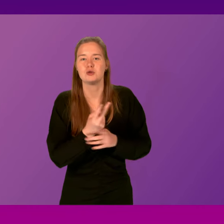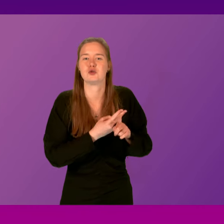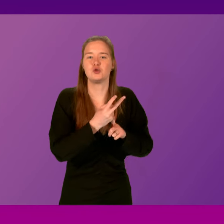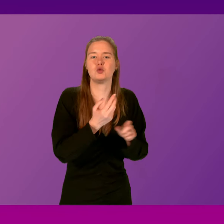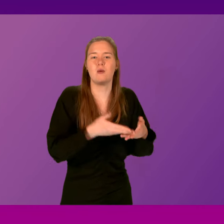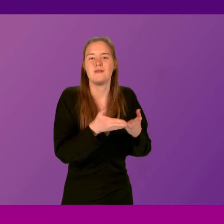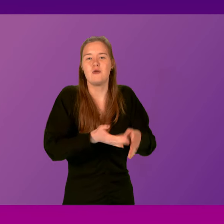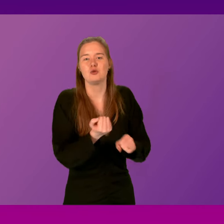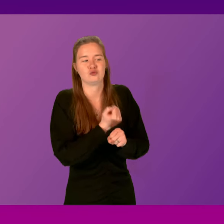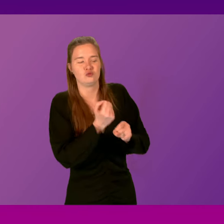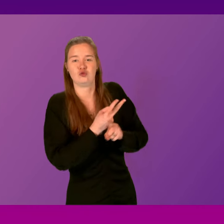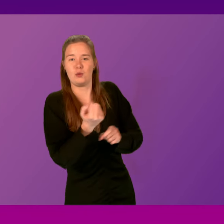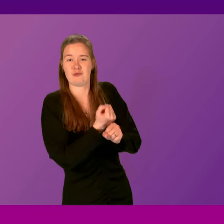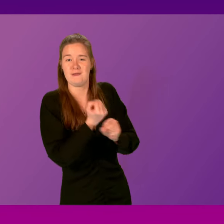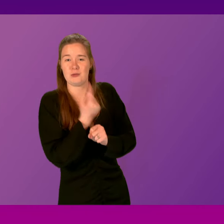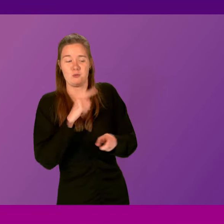refit.